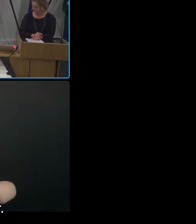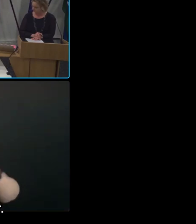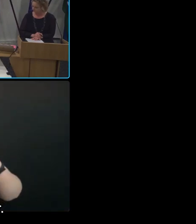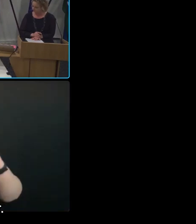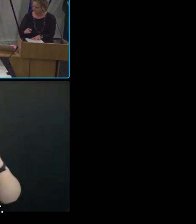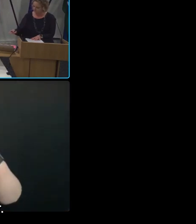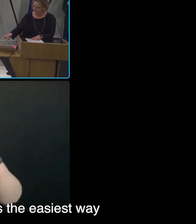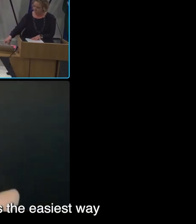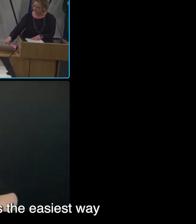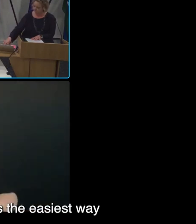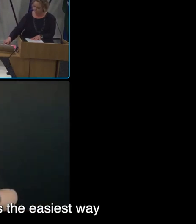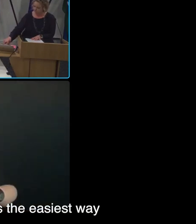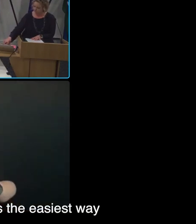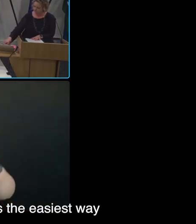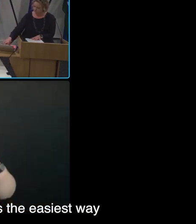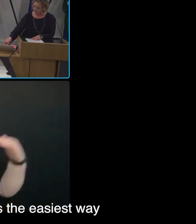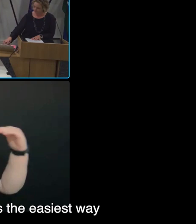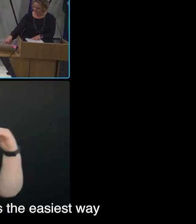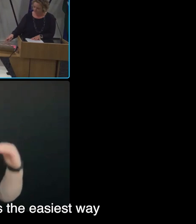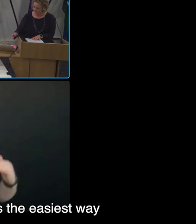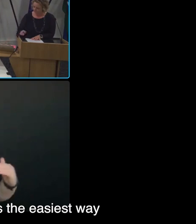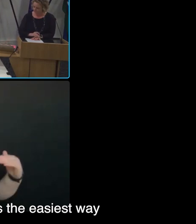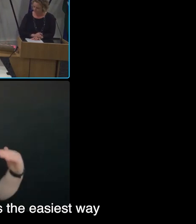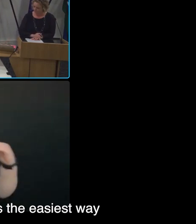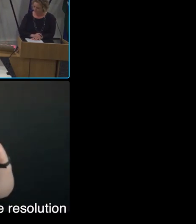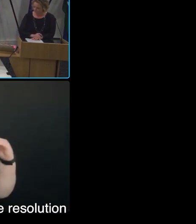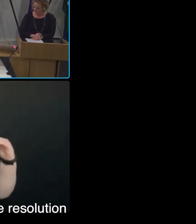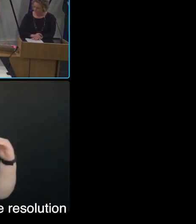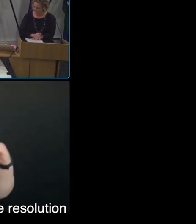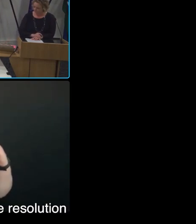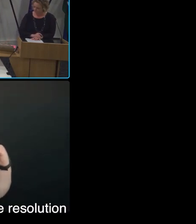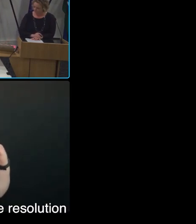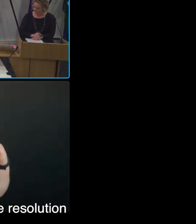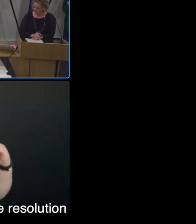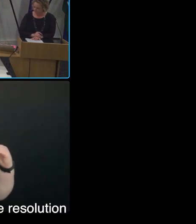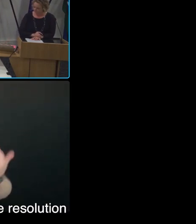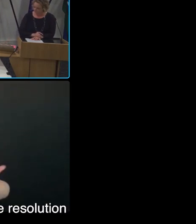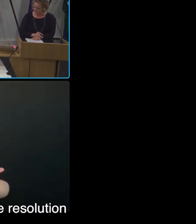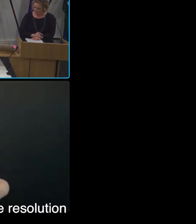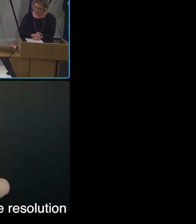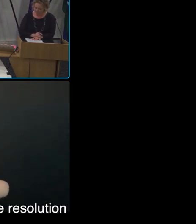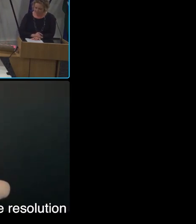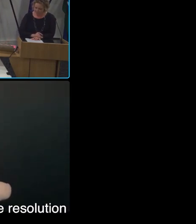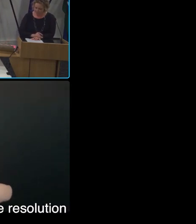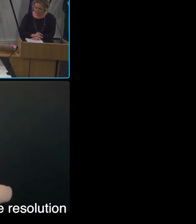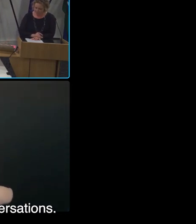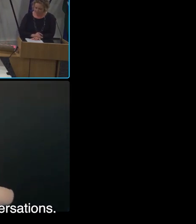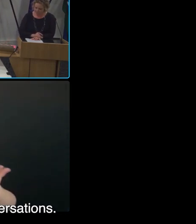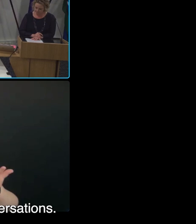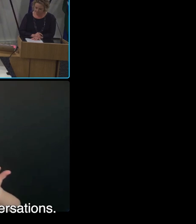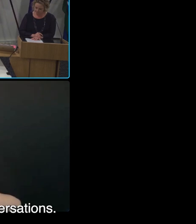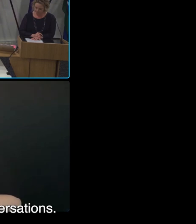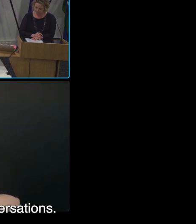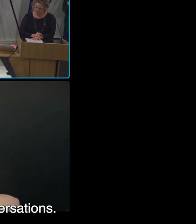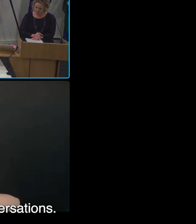raise it with your provider, because generally what we find is the easiest way to find fast and sustainable resolution is having